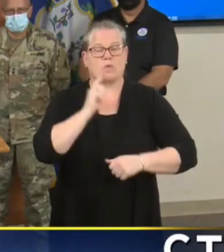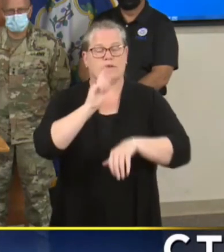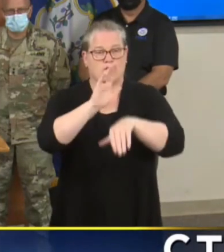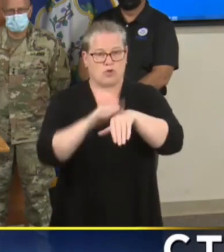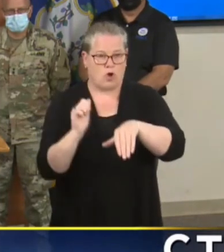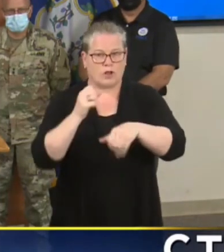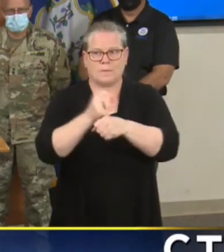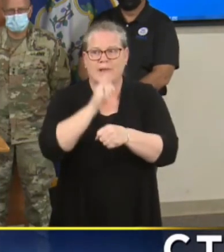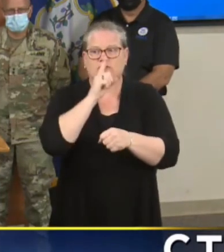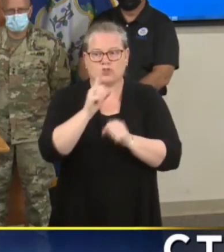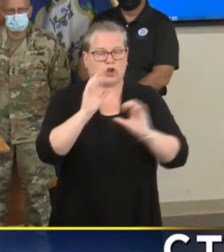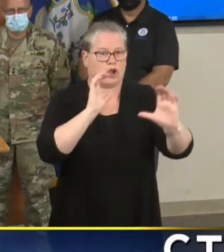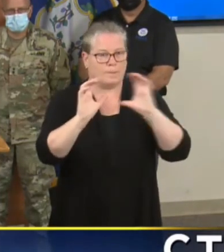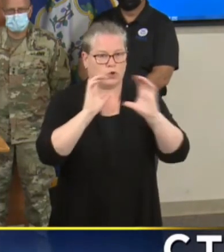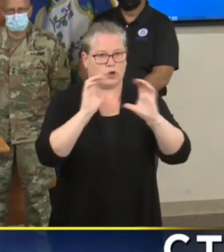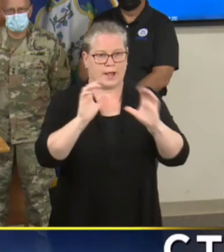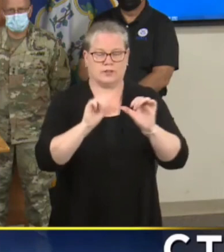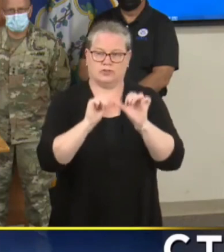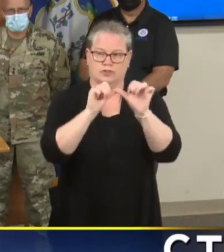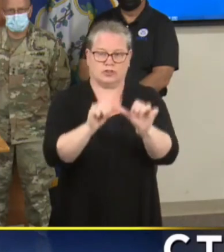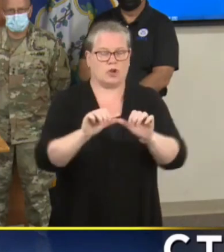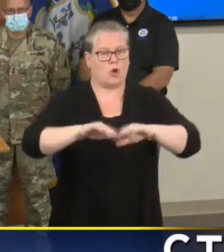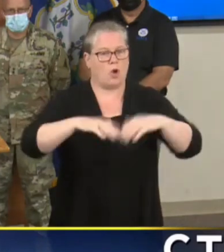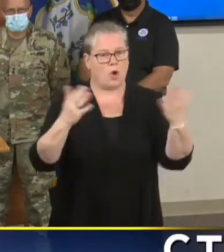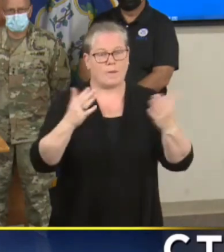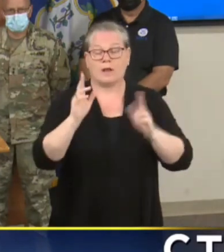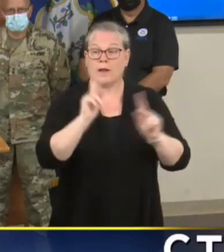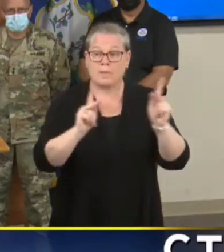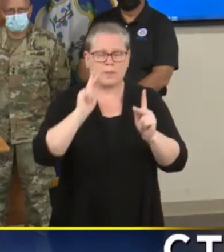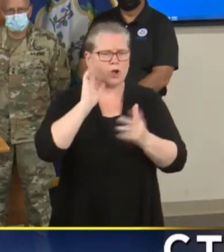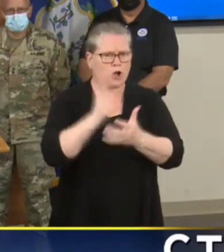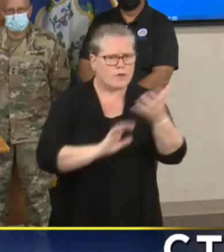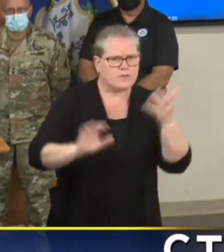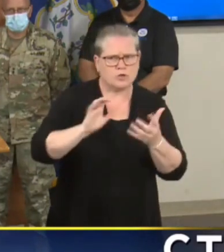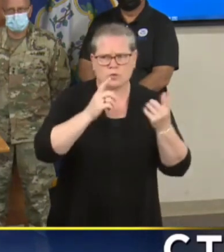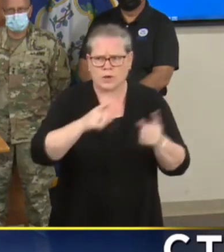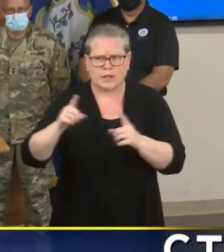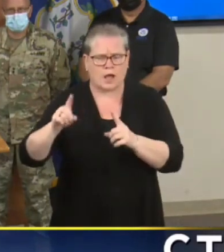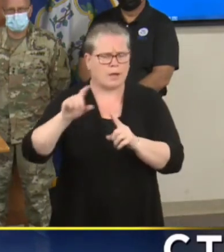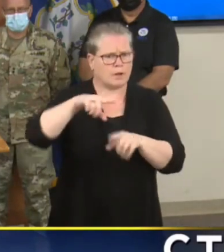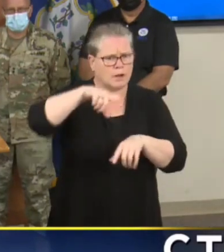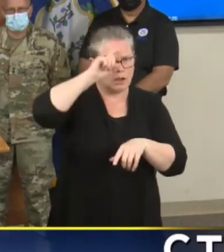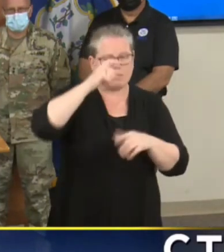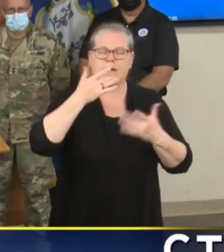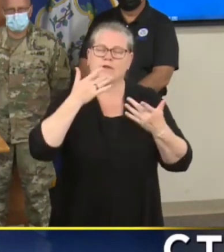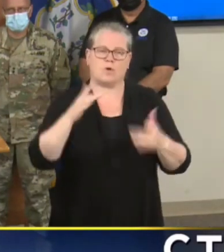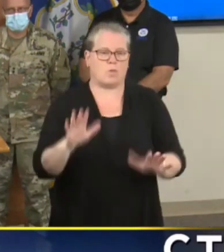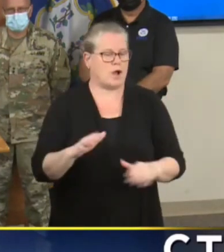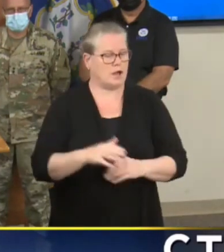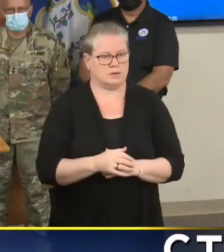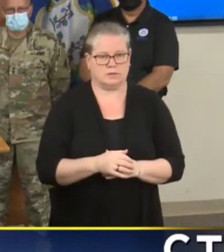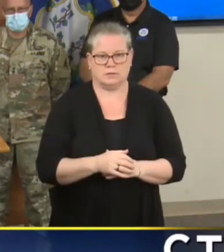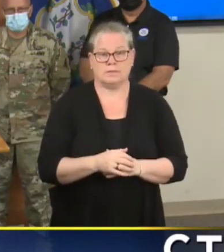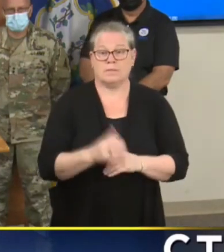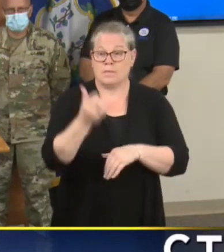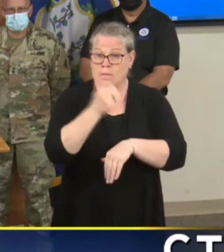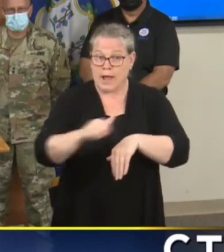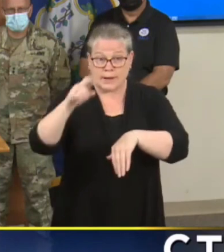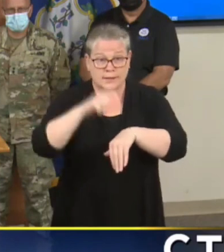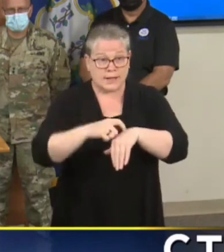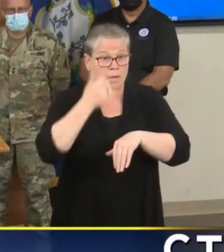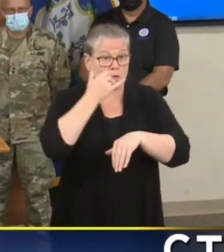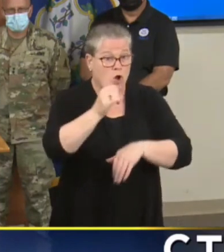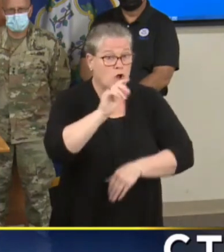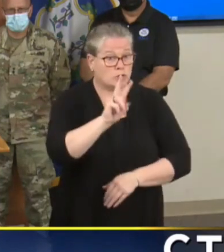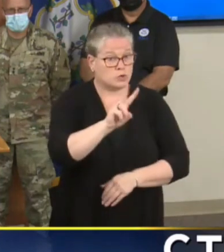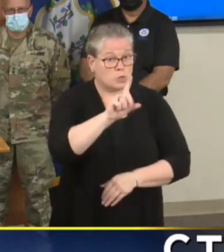are clear. I do not want any confusion in terms of what's going on out there. You'll be able to call at any time you want 2-1